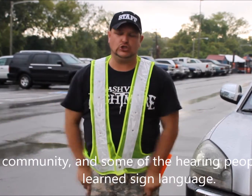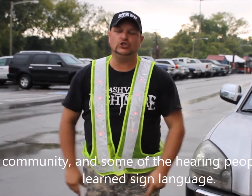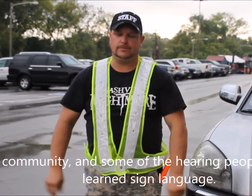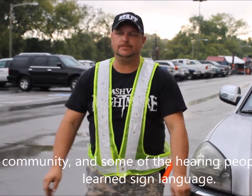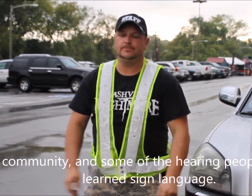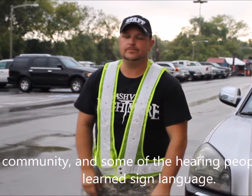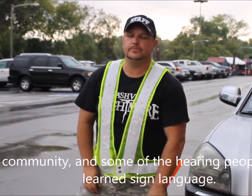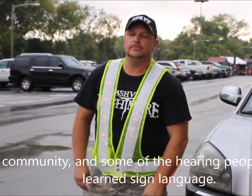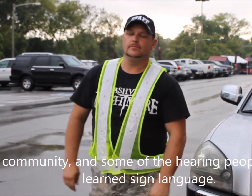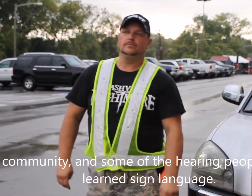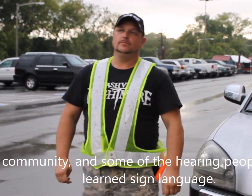hearing people have learned sign language.